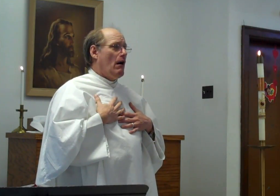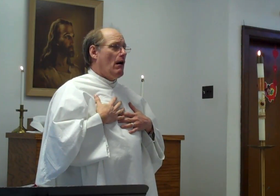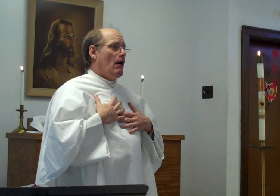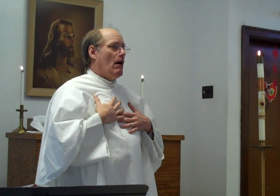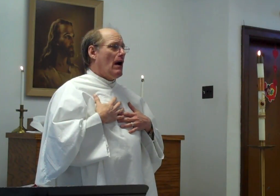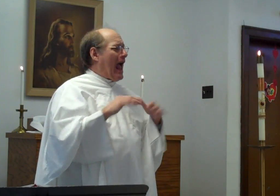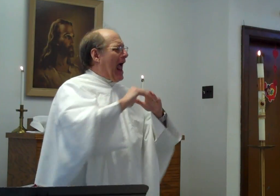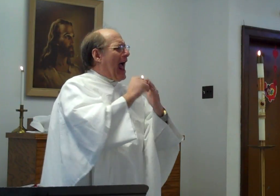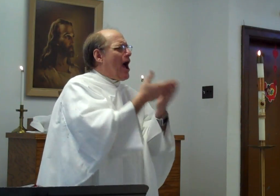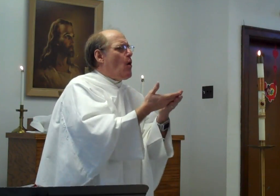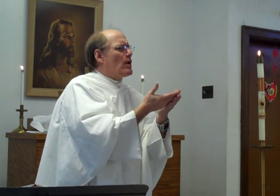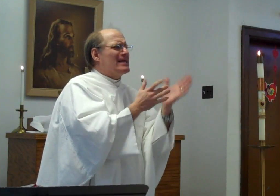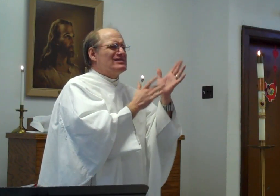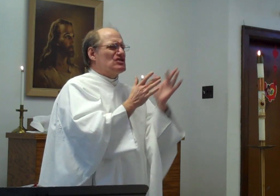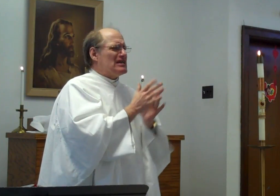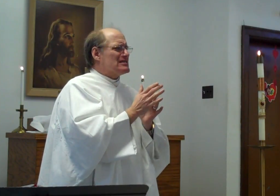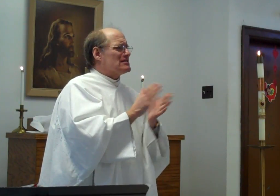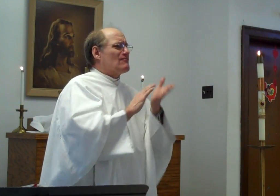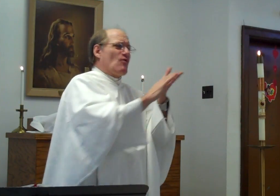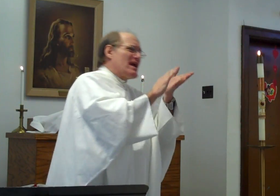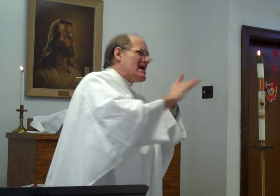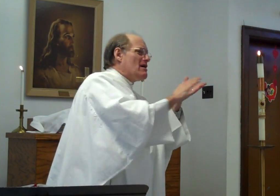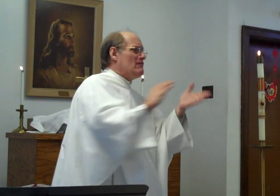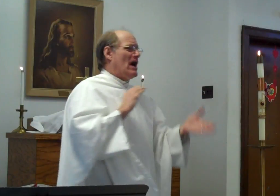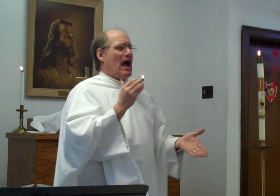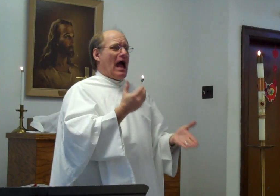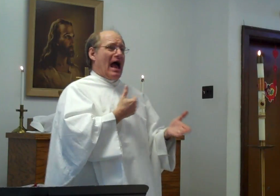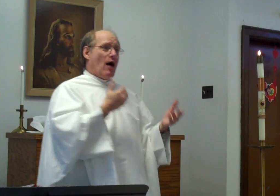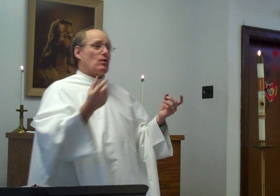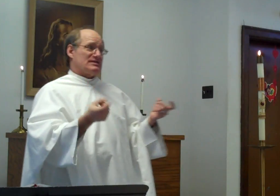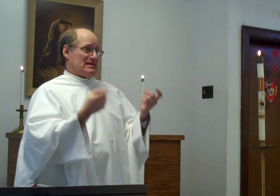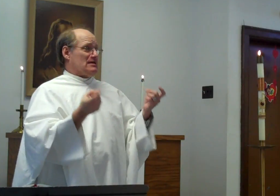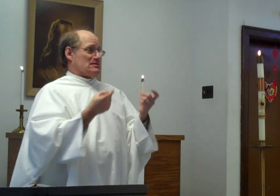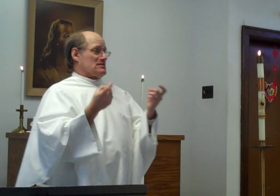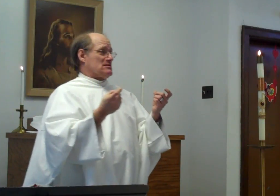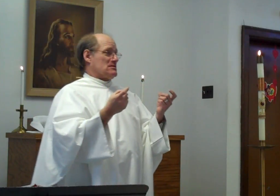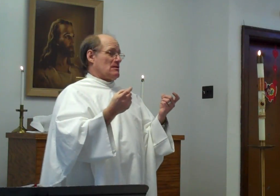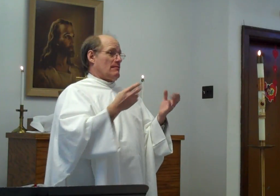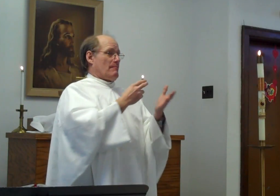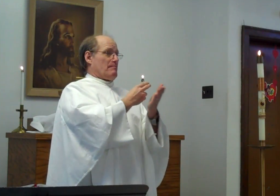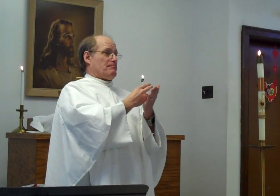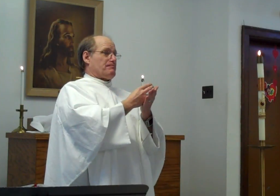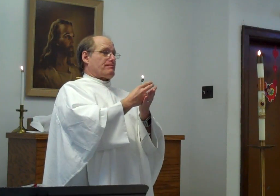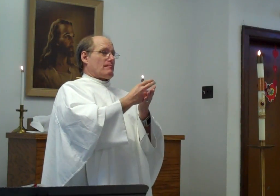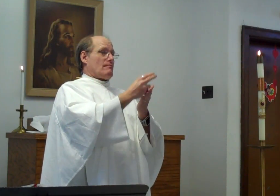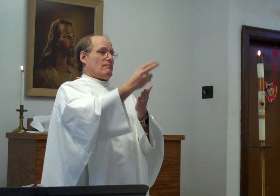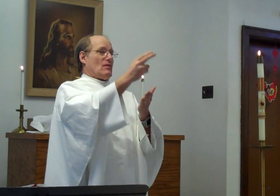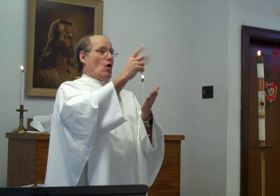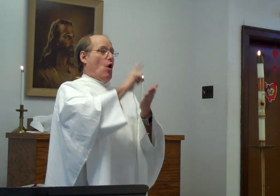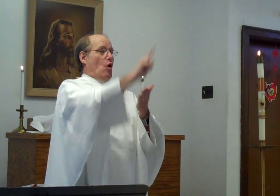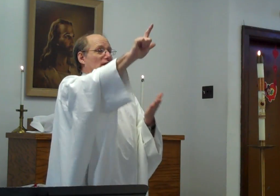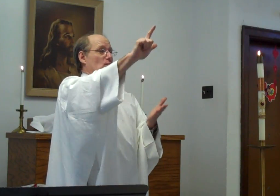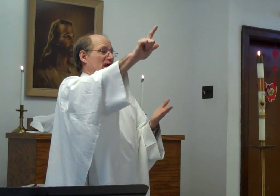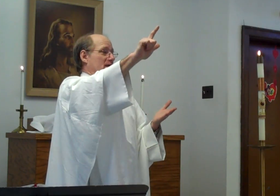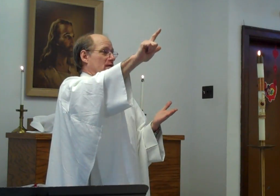How can Jesus forgive our sins? Holy Week,